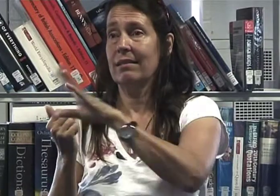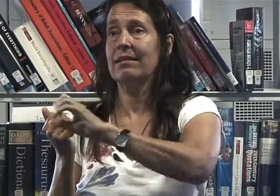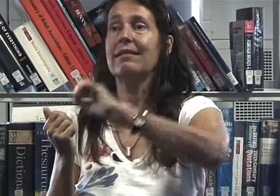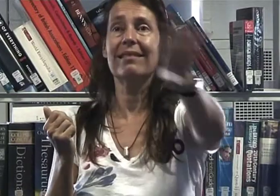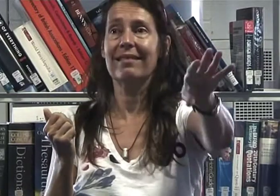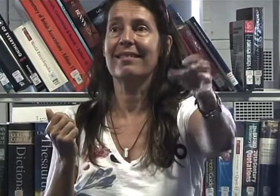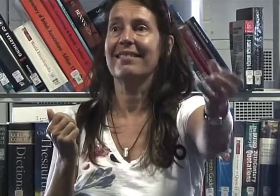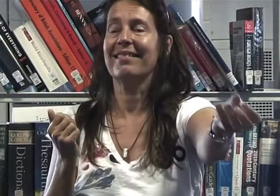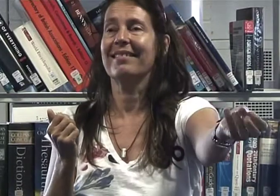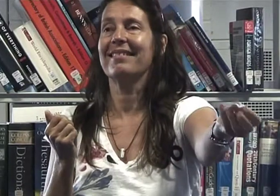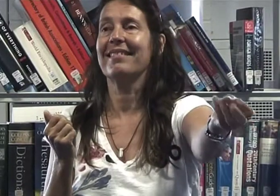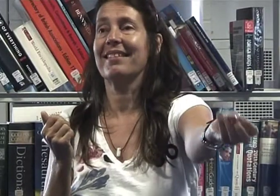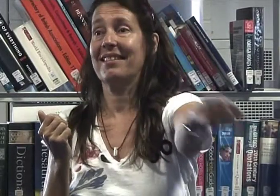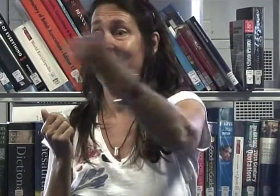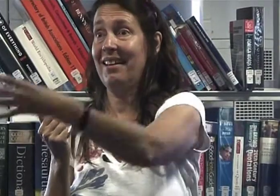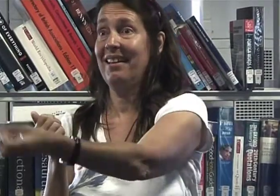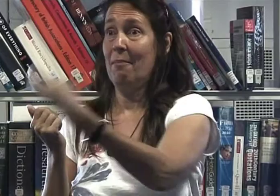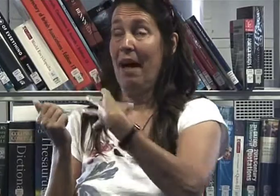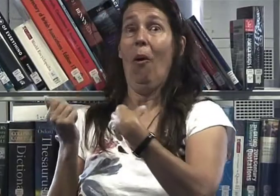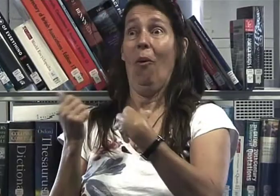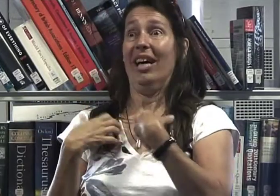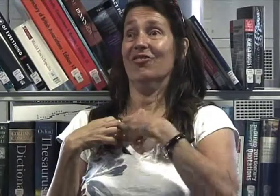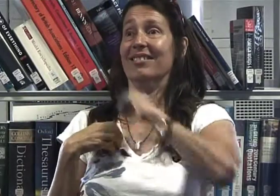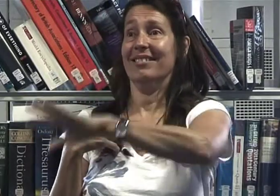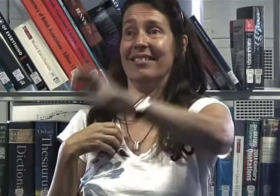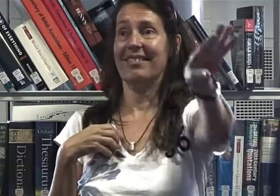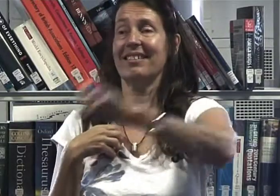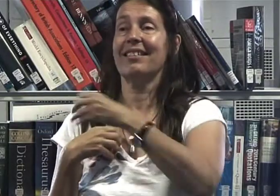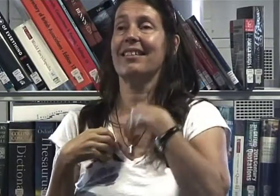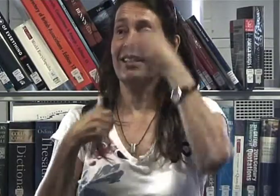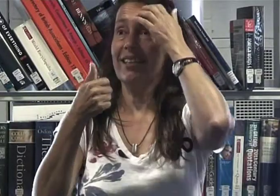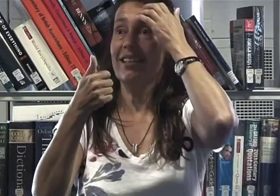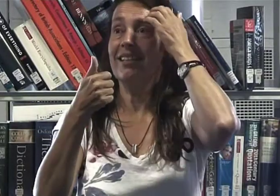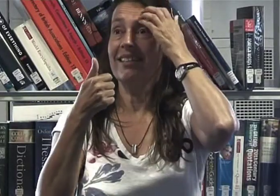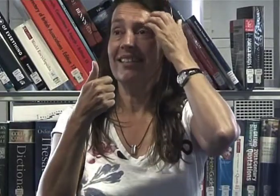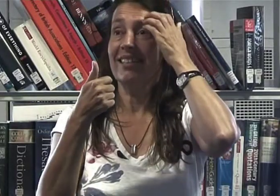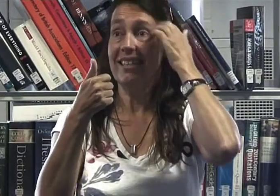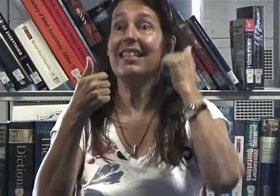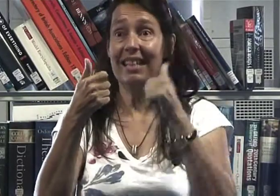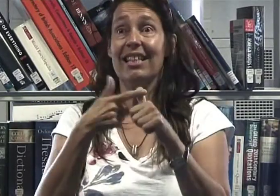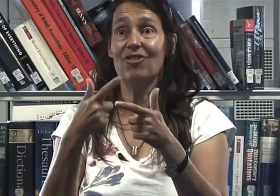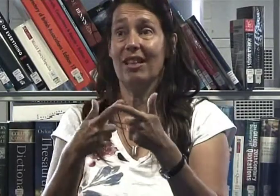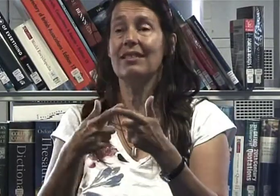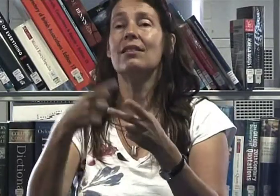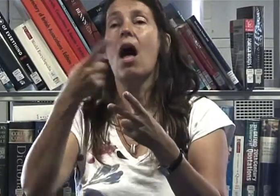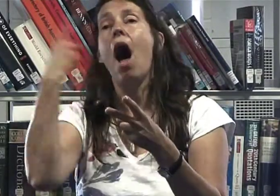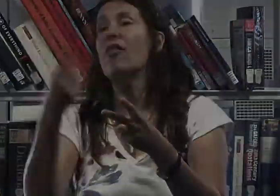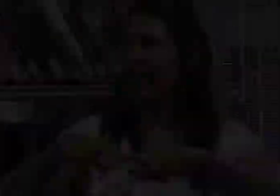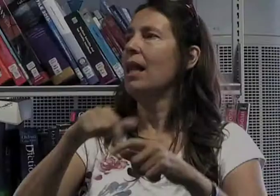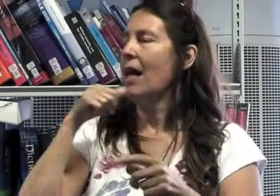painting, I'm separate and don't know what's happening. They can say, right, this is interesting, come follow me and of course that helps me. I